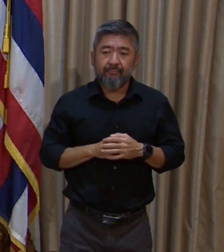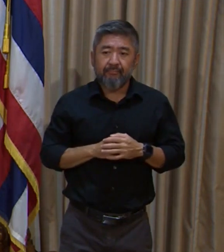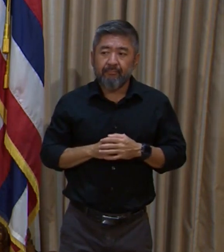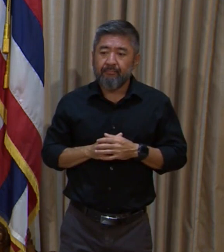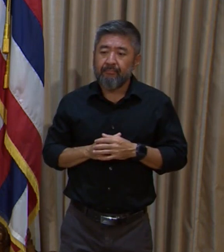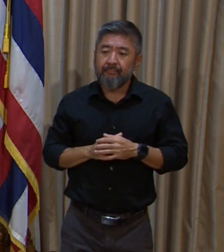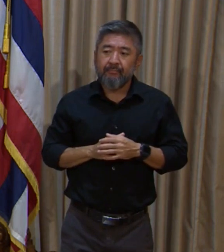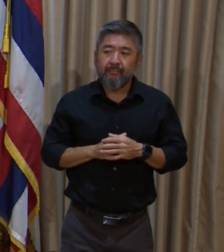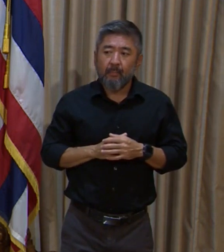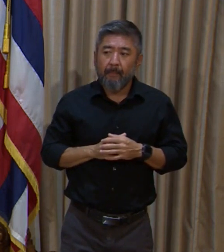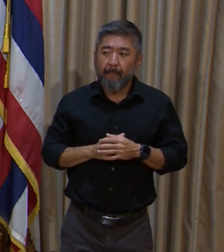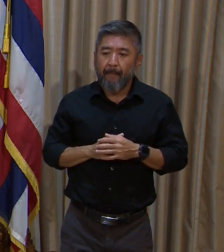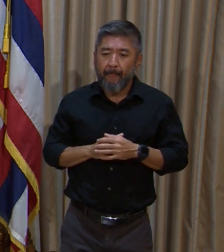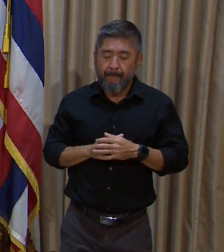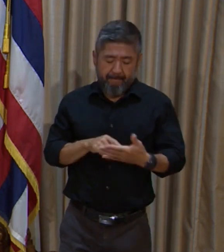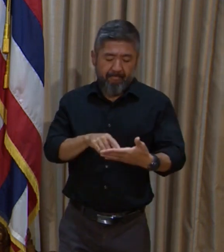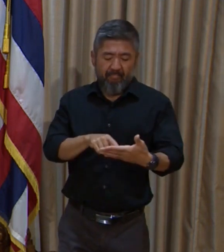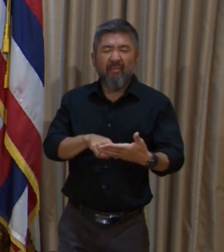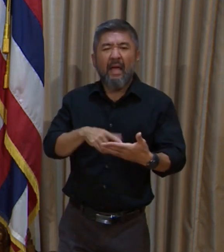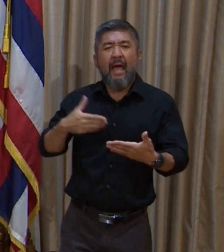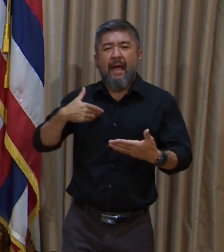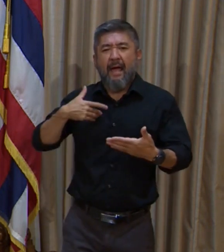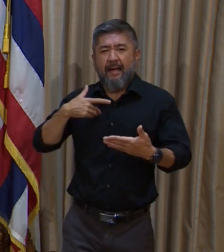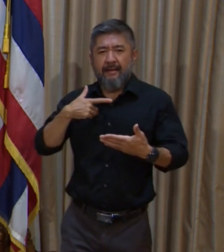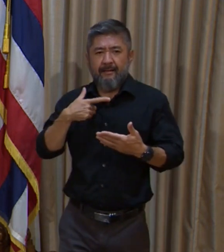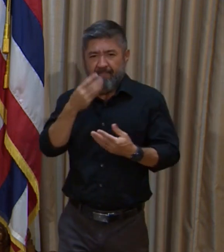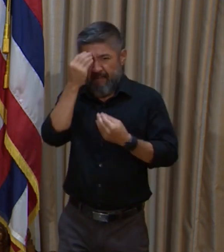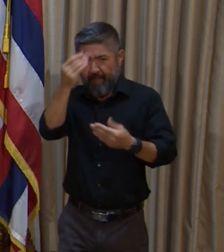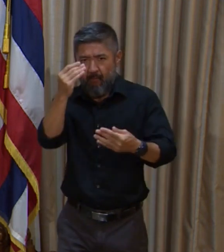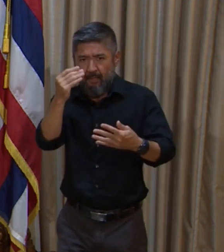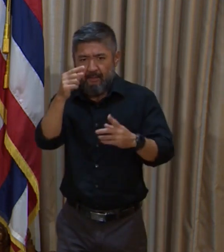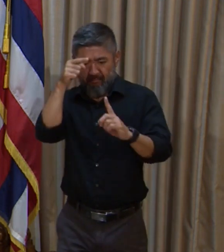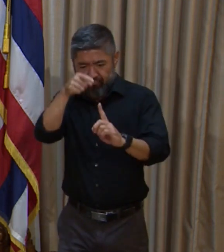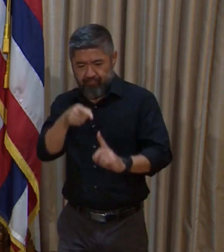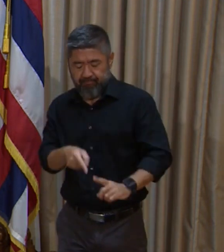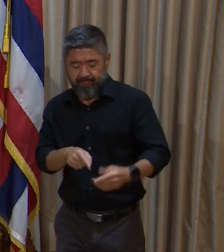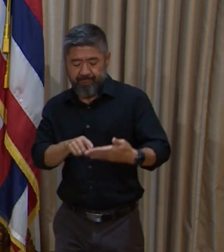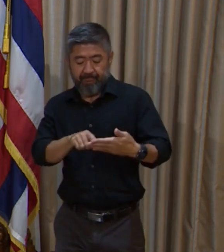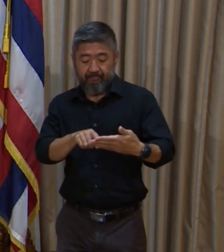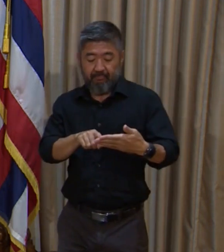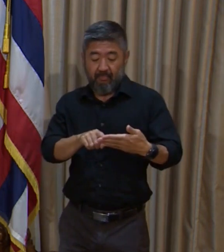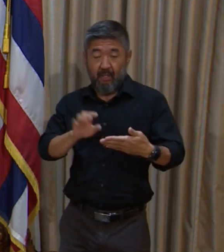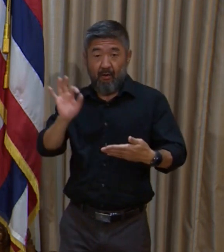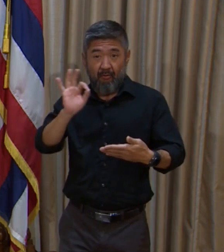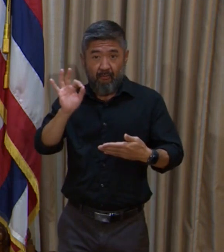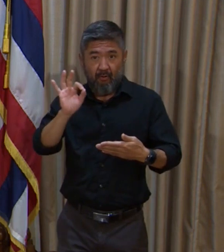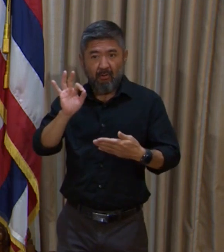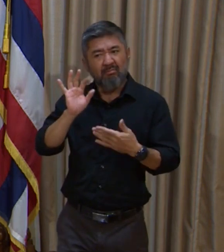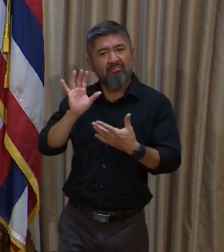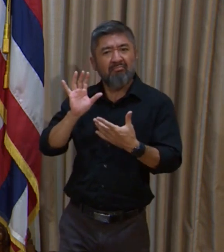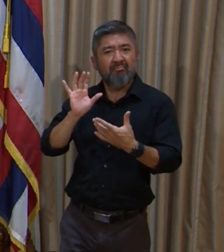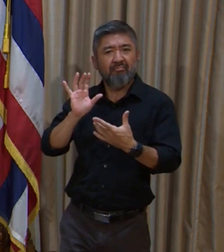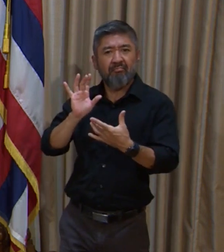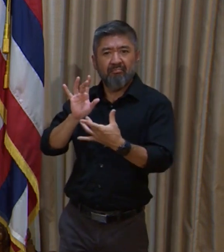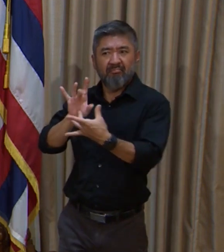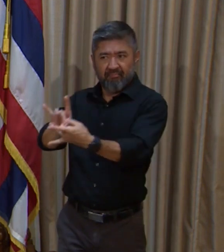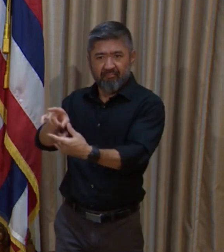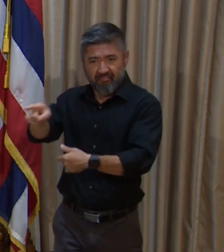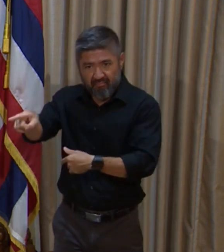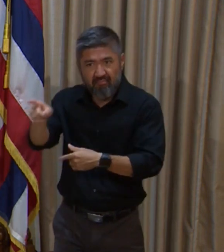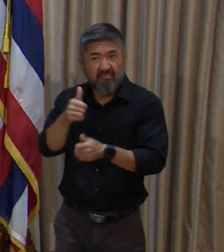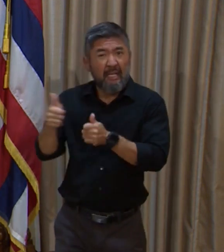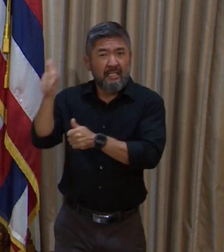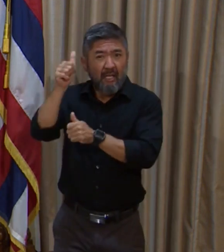information points. The furlough does apply to the executive departments and